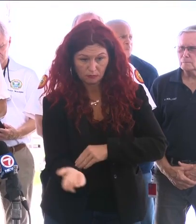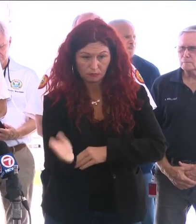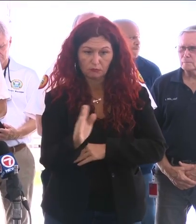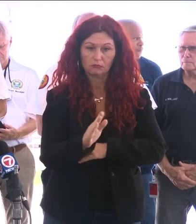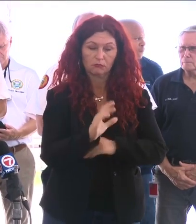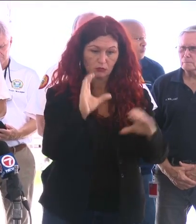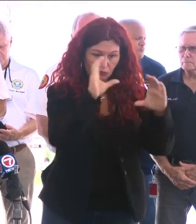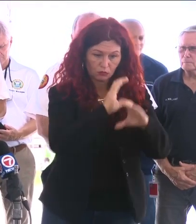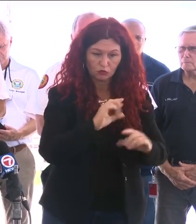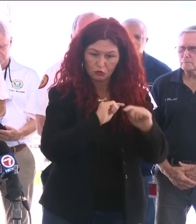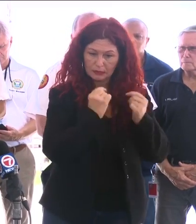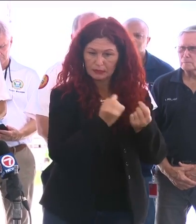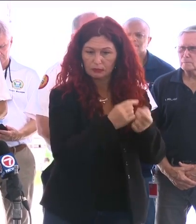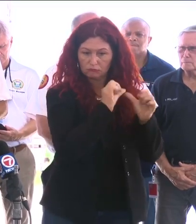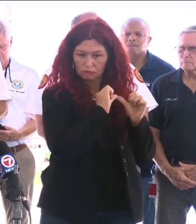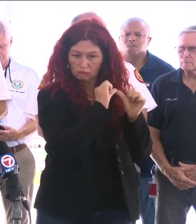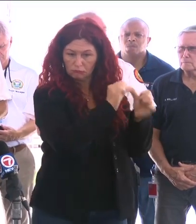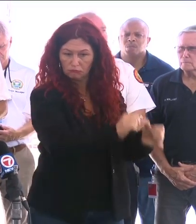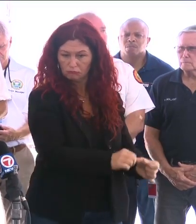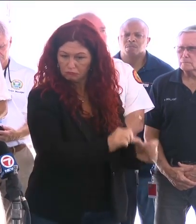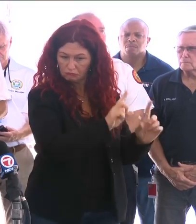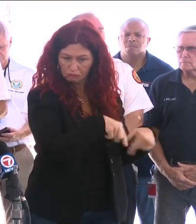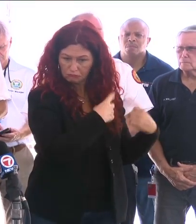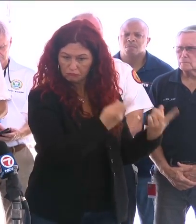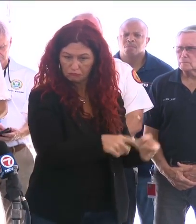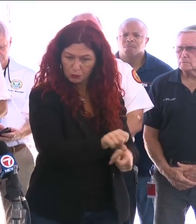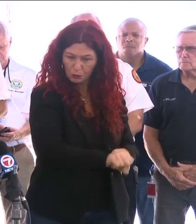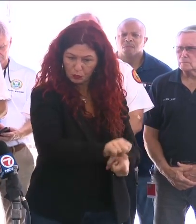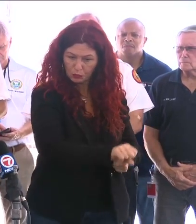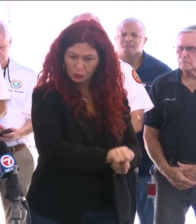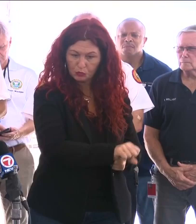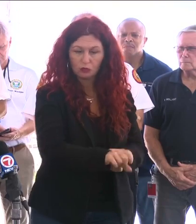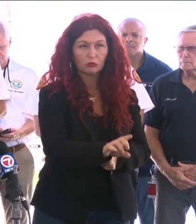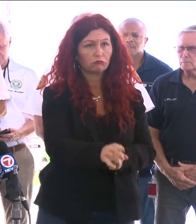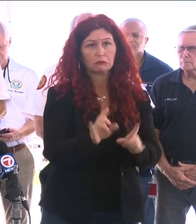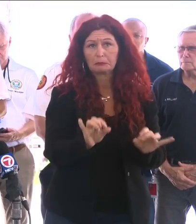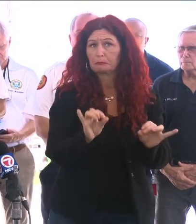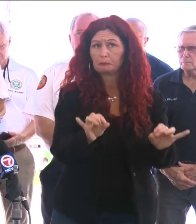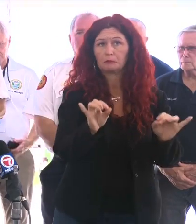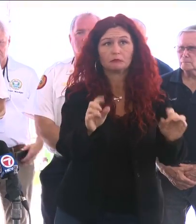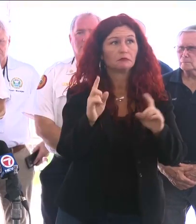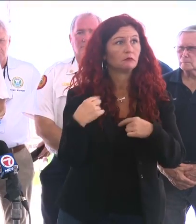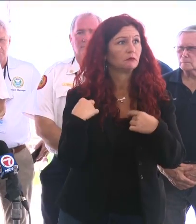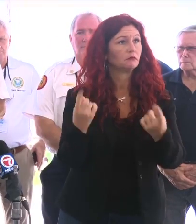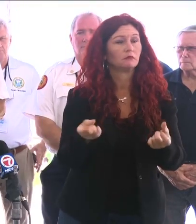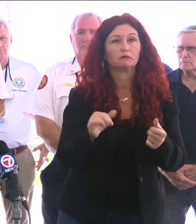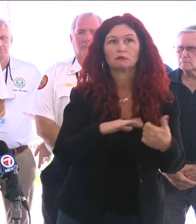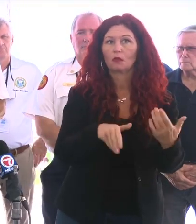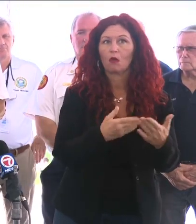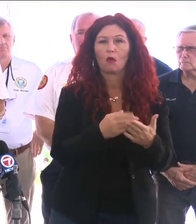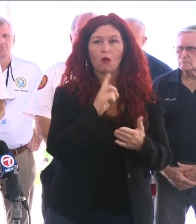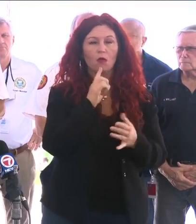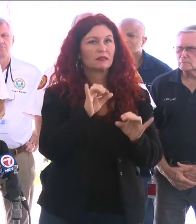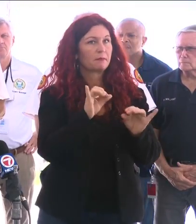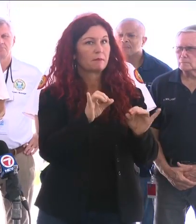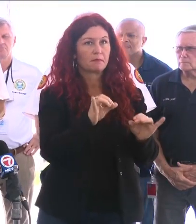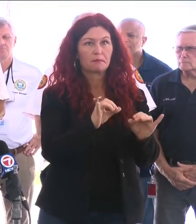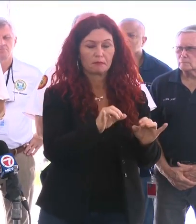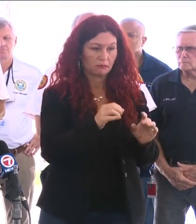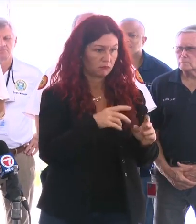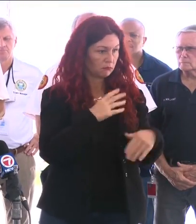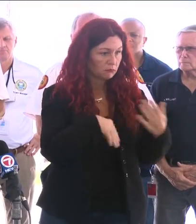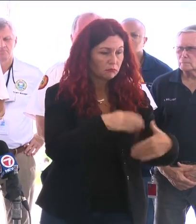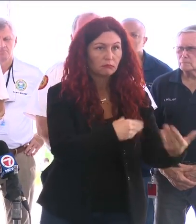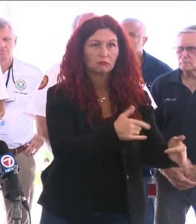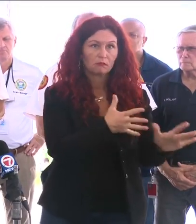always. And as we have stressed, this recovery is moving forward with great urgency as we work 24 hours